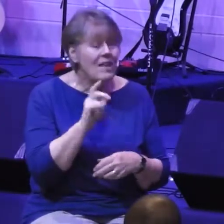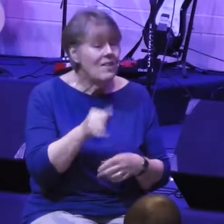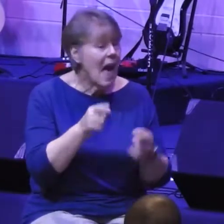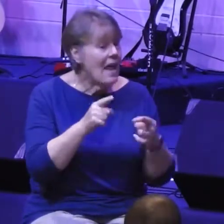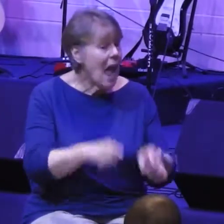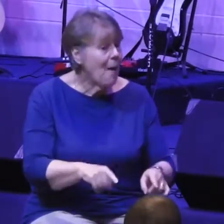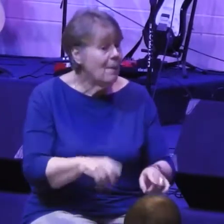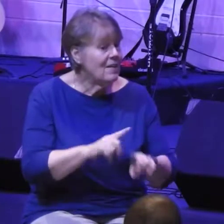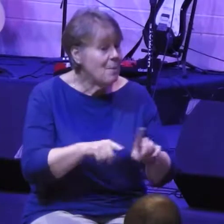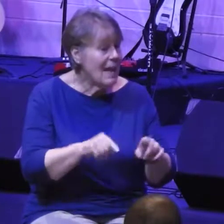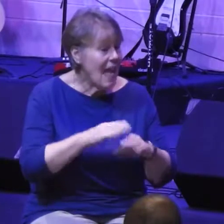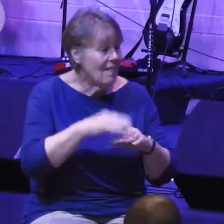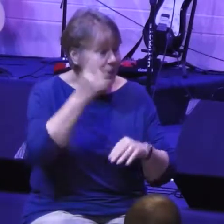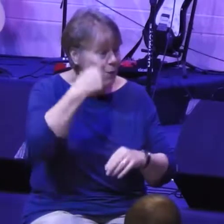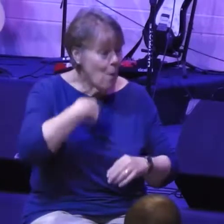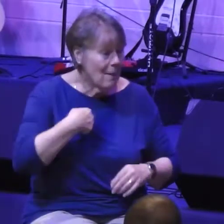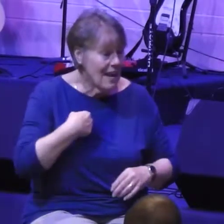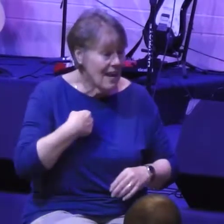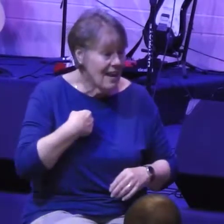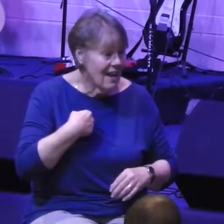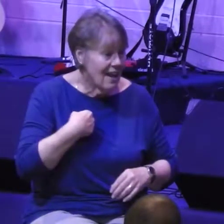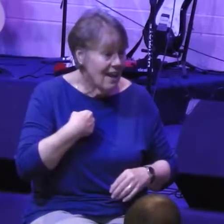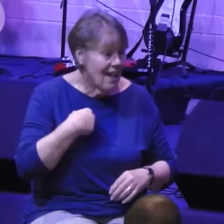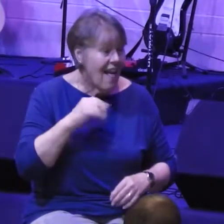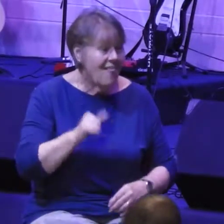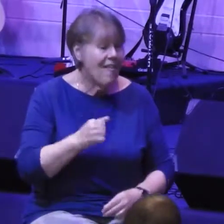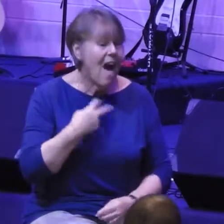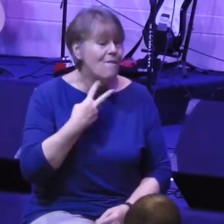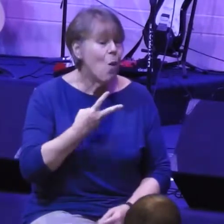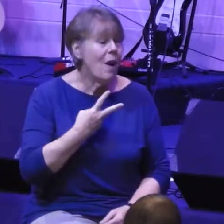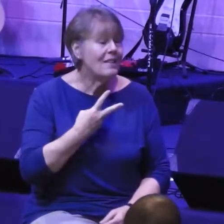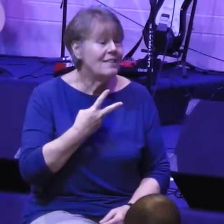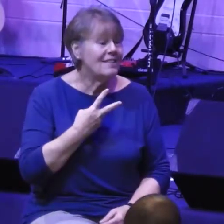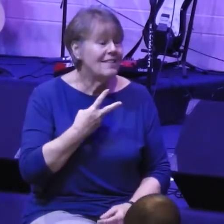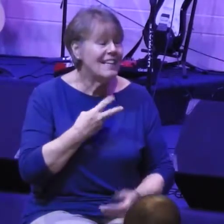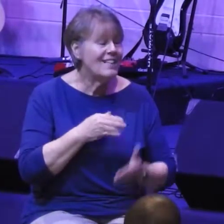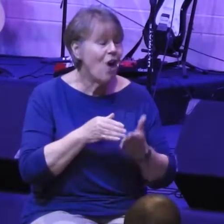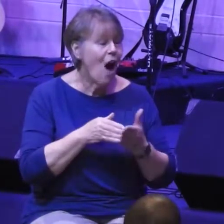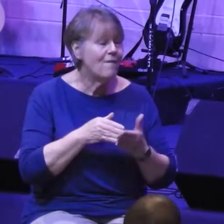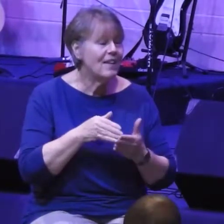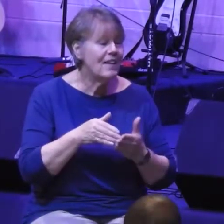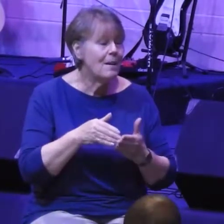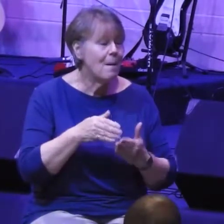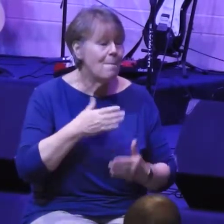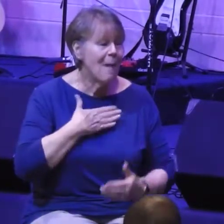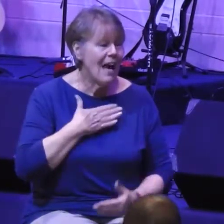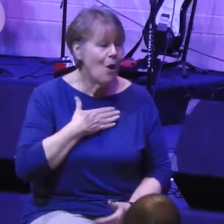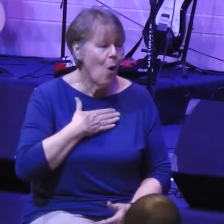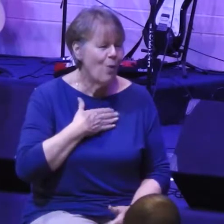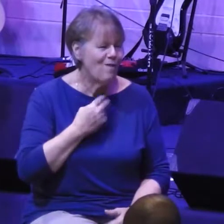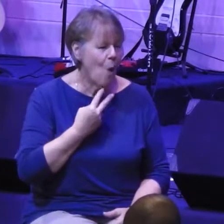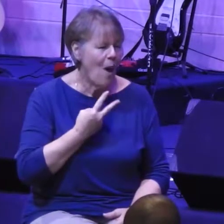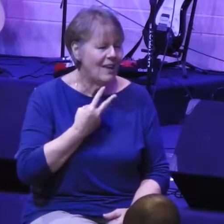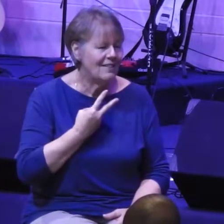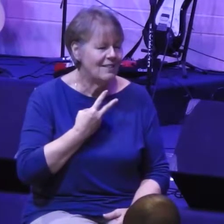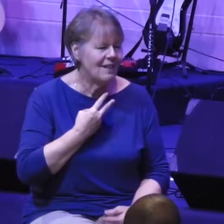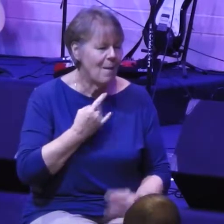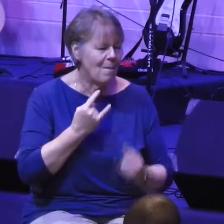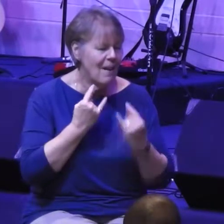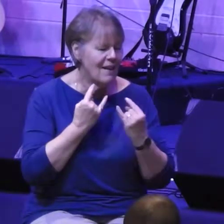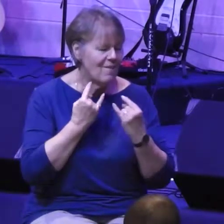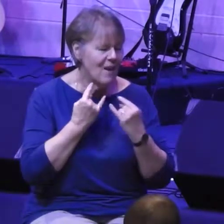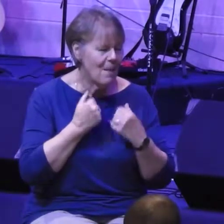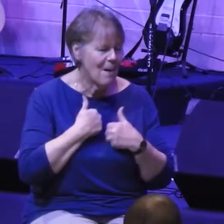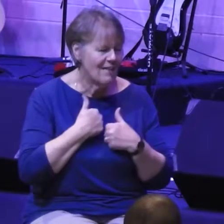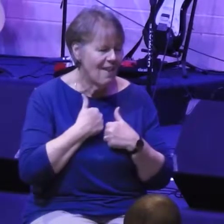but at least for me sometimes, it's common when that voice is actually my own. I mean, have you ever had that